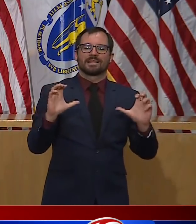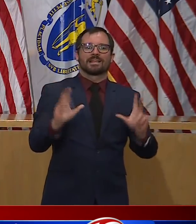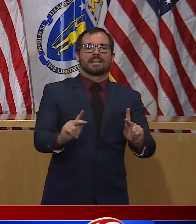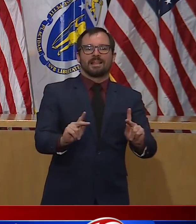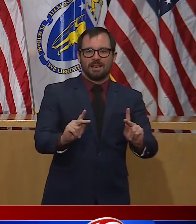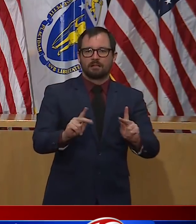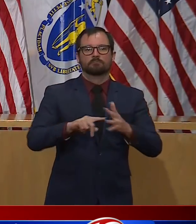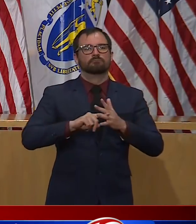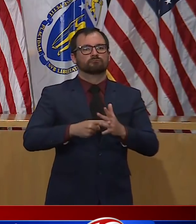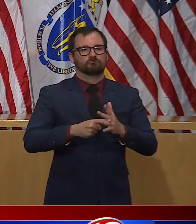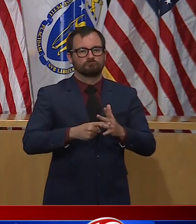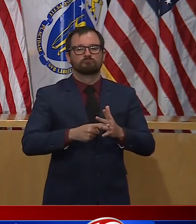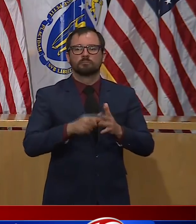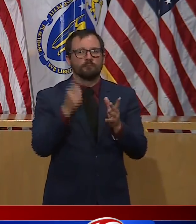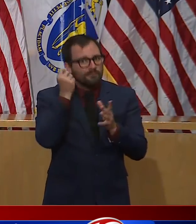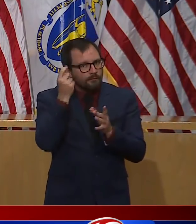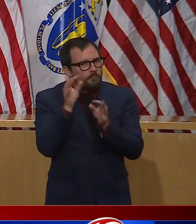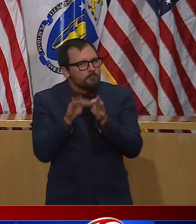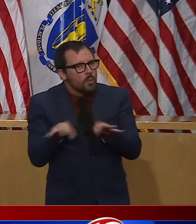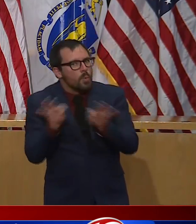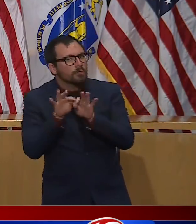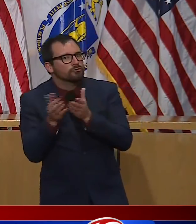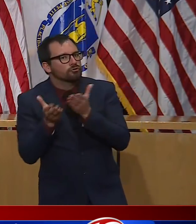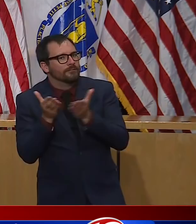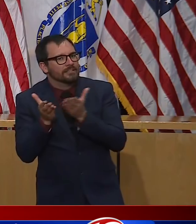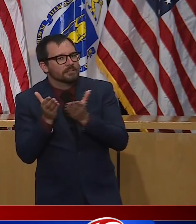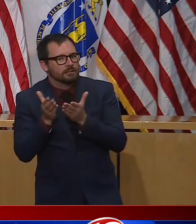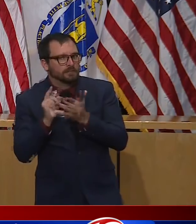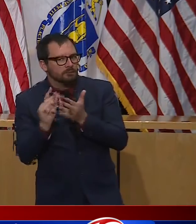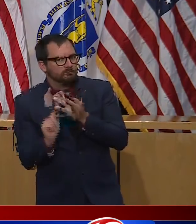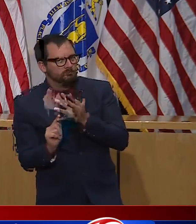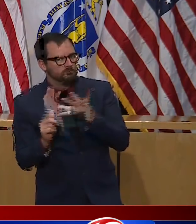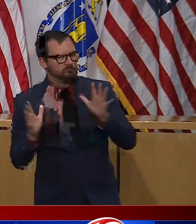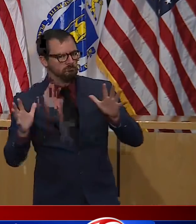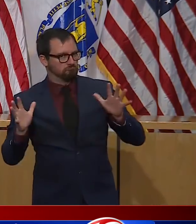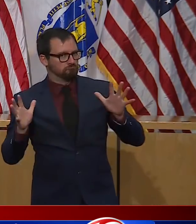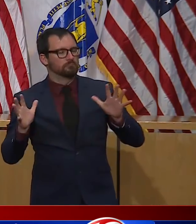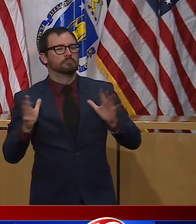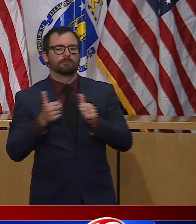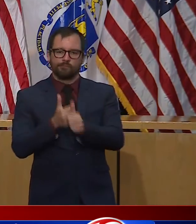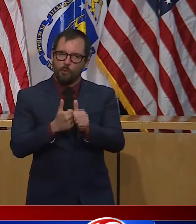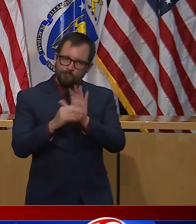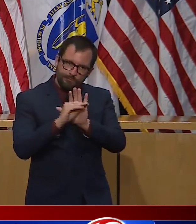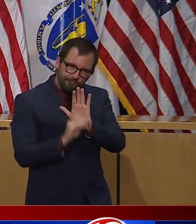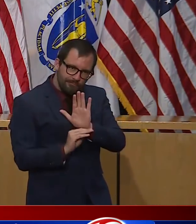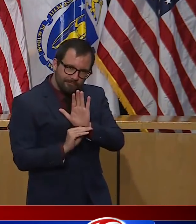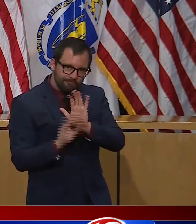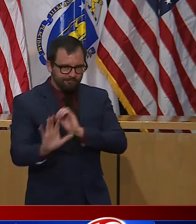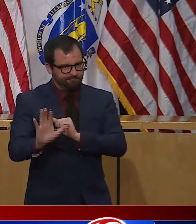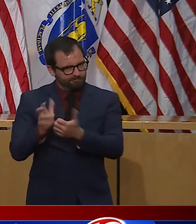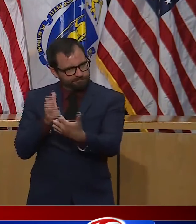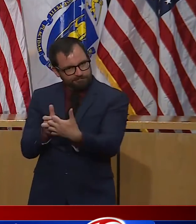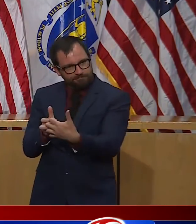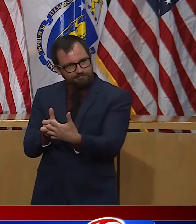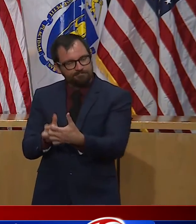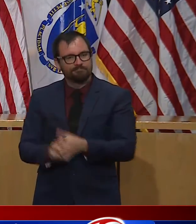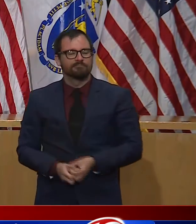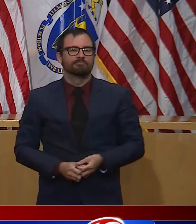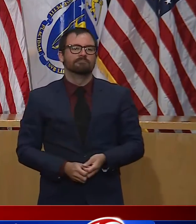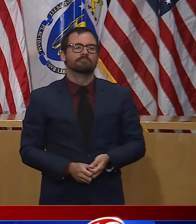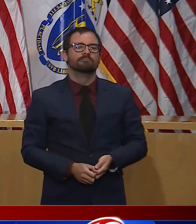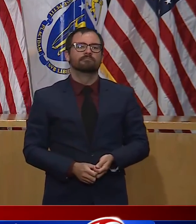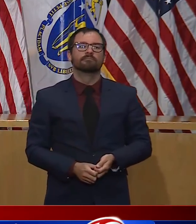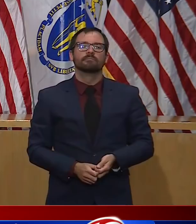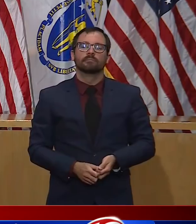I want to make clear that the reopening advisory board and the team made every effort to be as clear and direct as possible